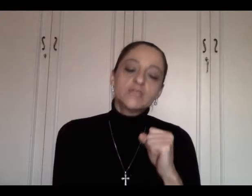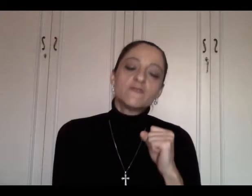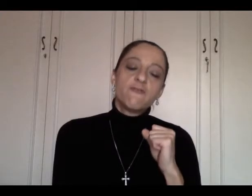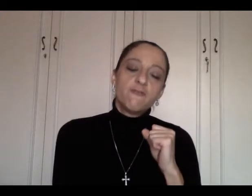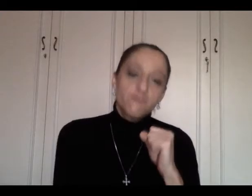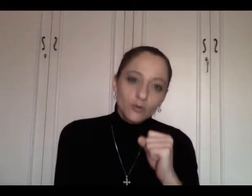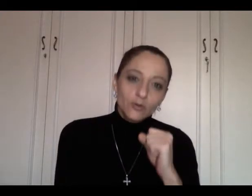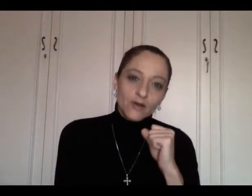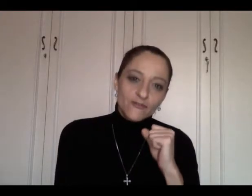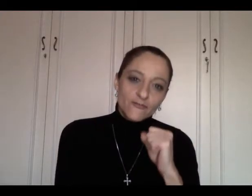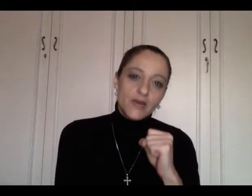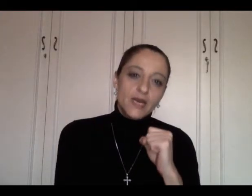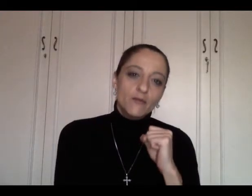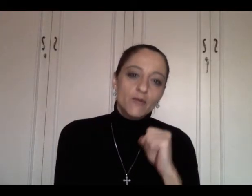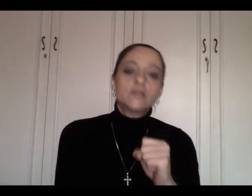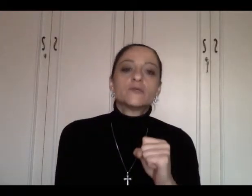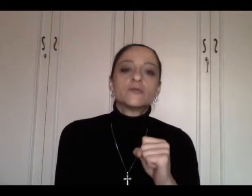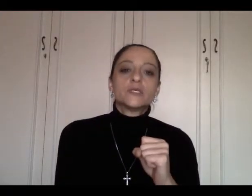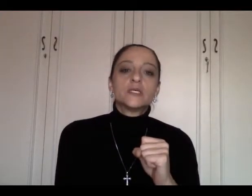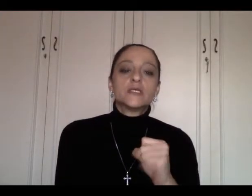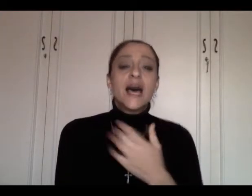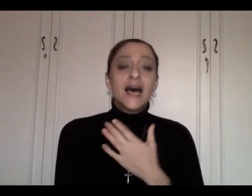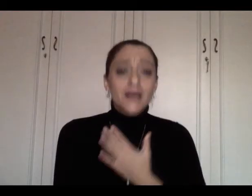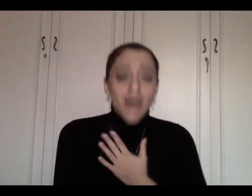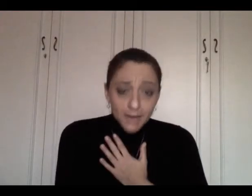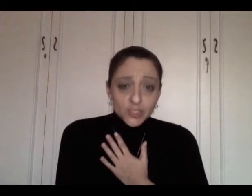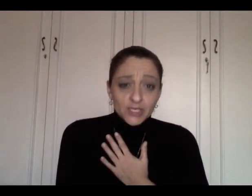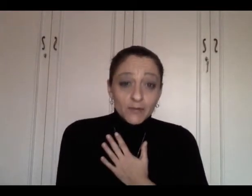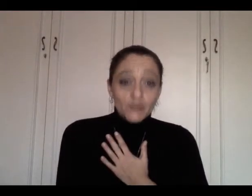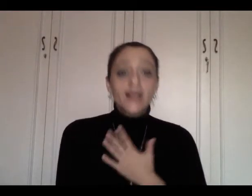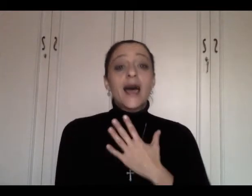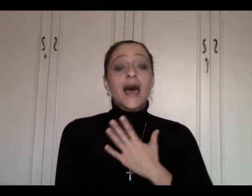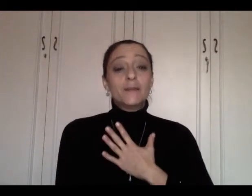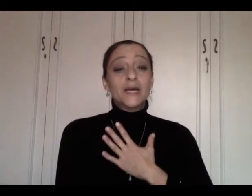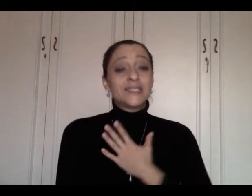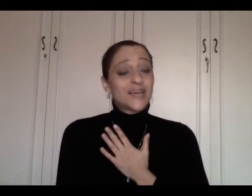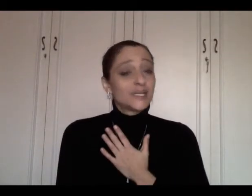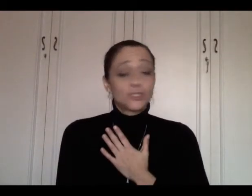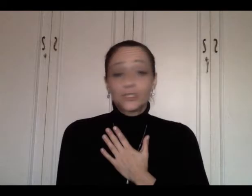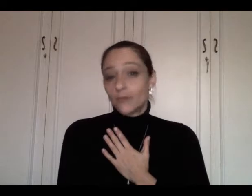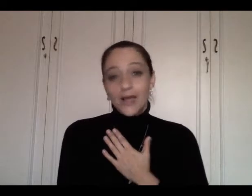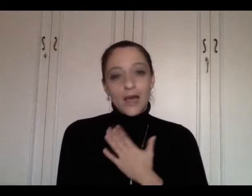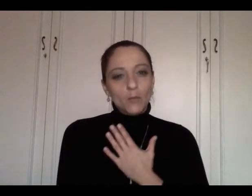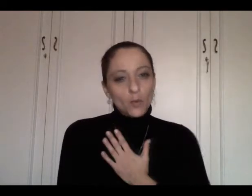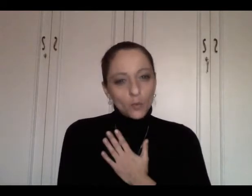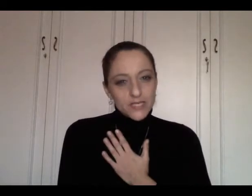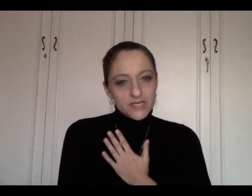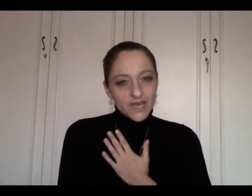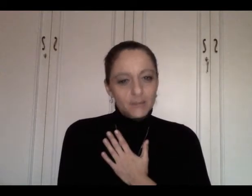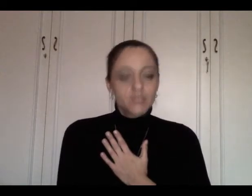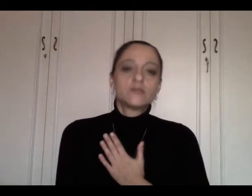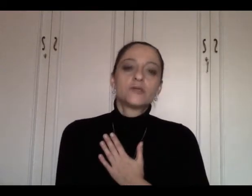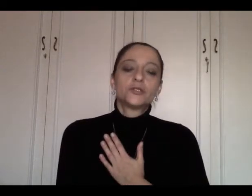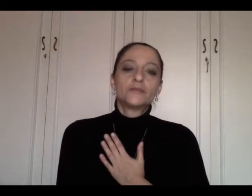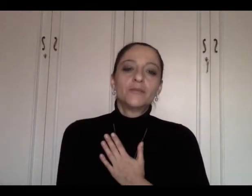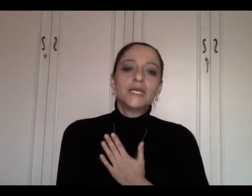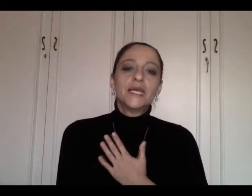is full of free resources. I'm Shimmery. I'm a touch away. I'm always available on social media.